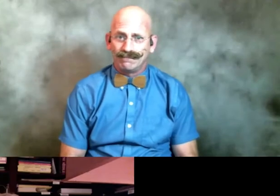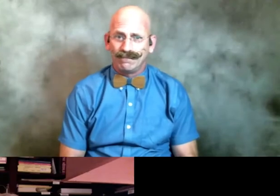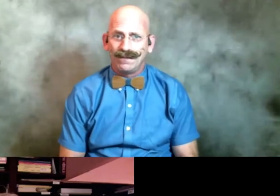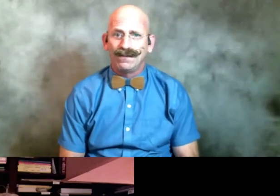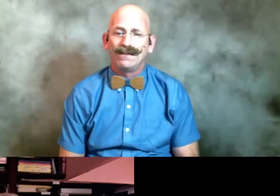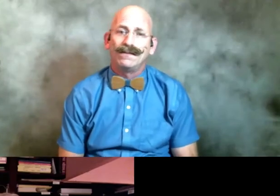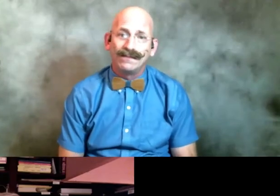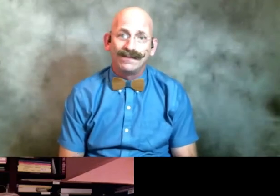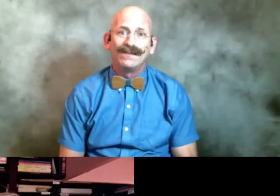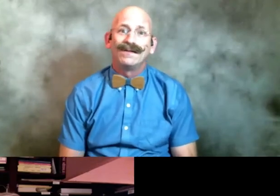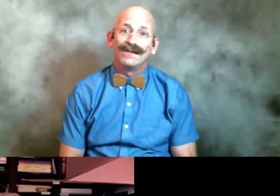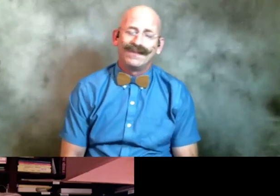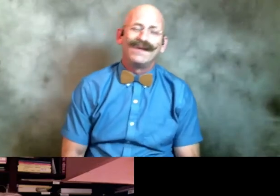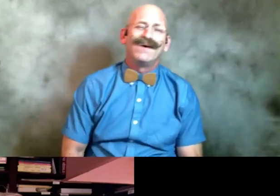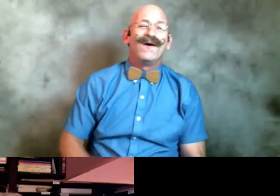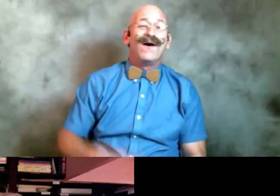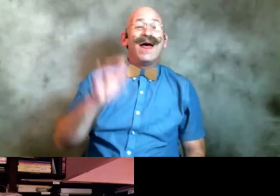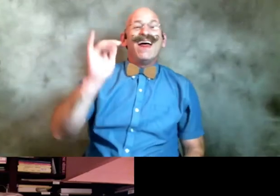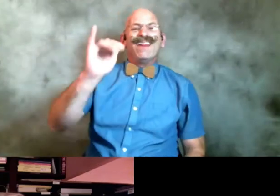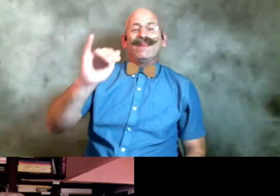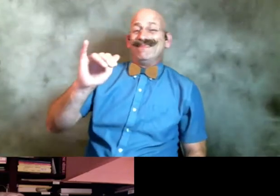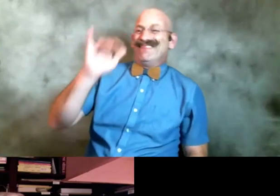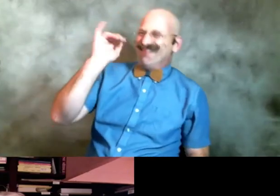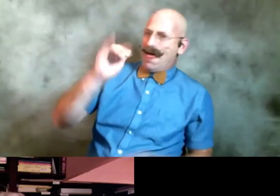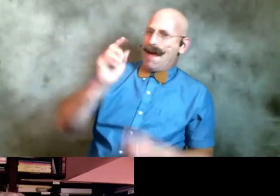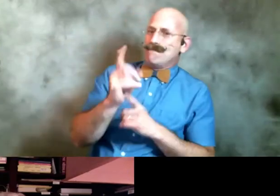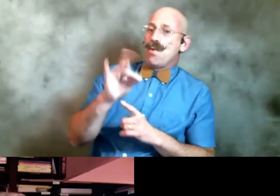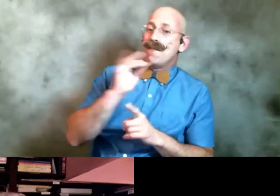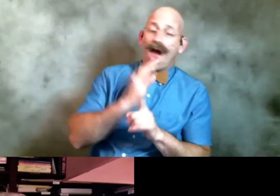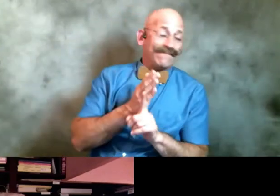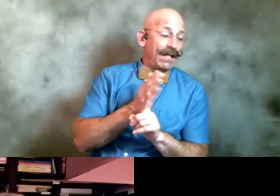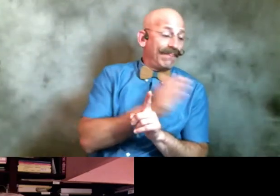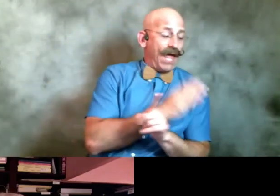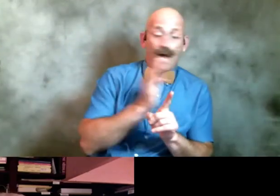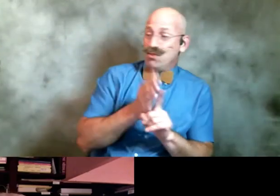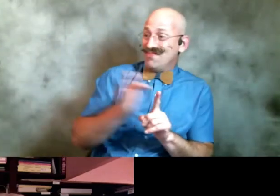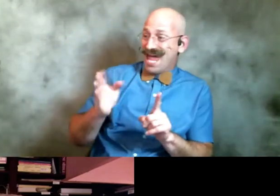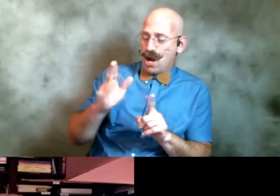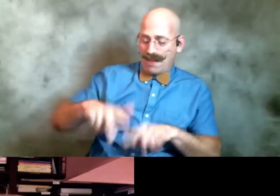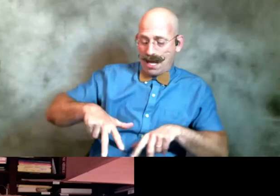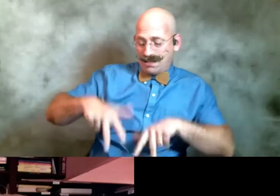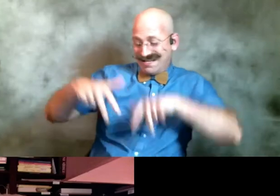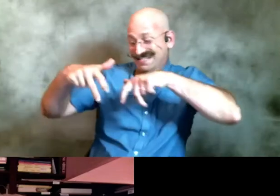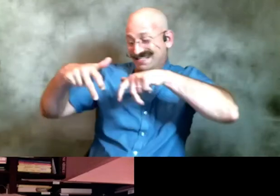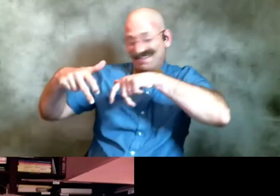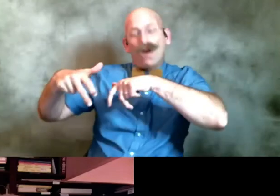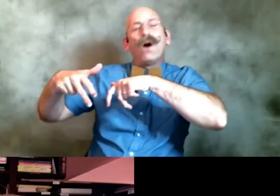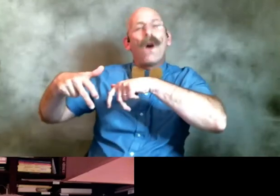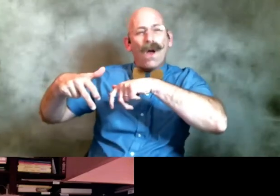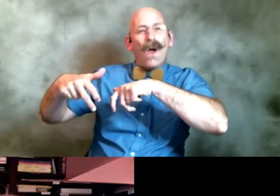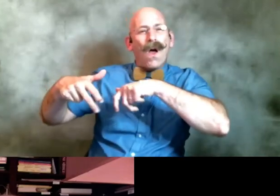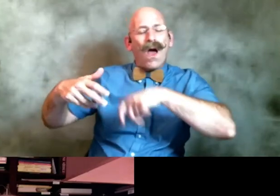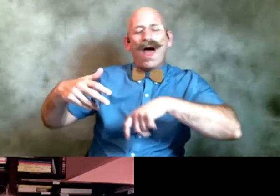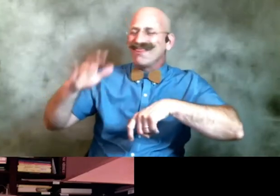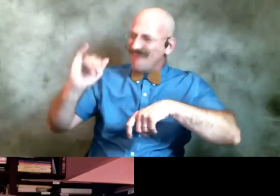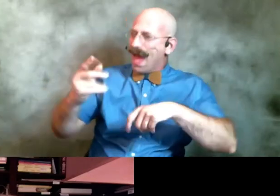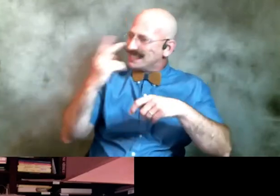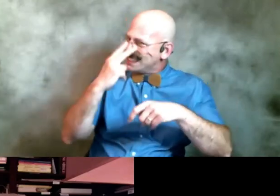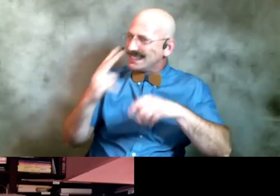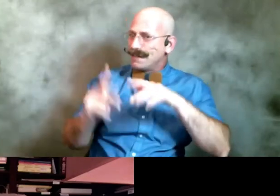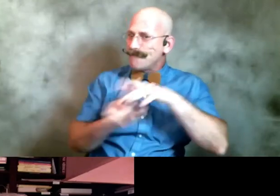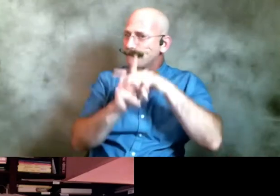it's that suspension between here and there that happens a lot in your poems things are suspended but they're there